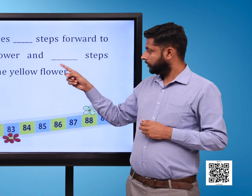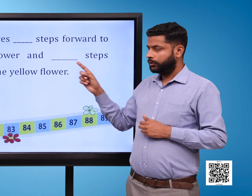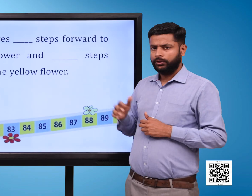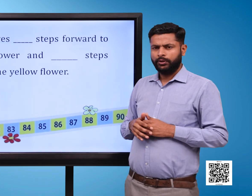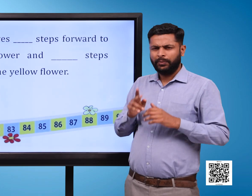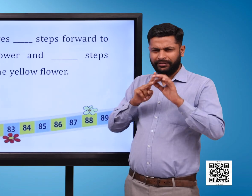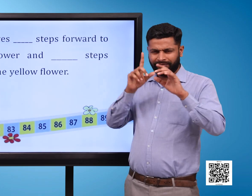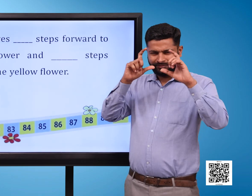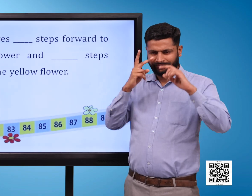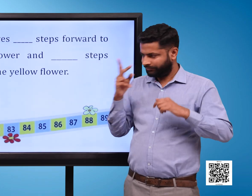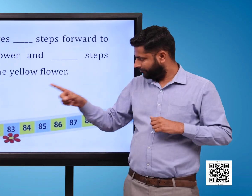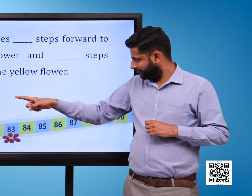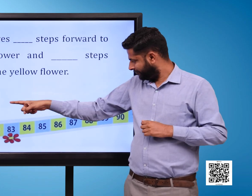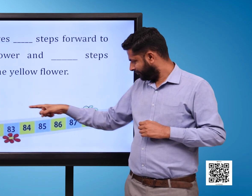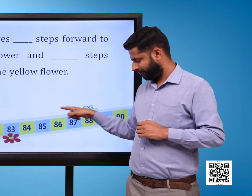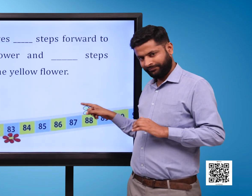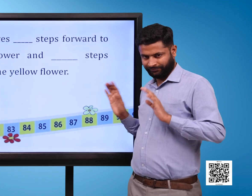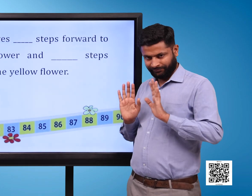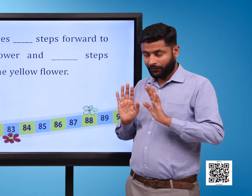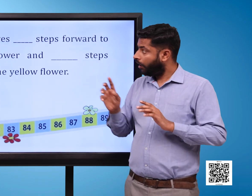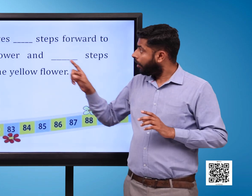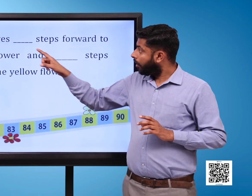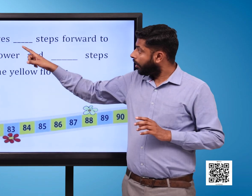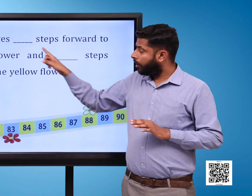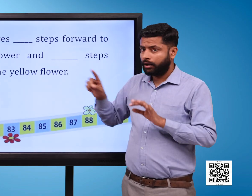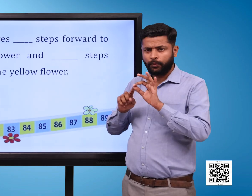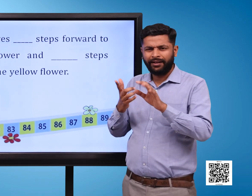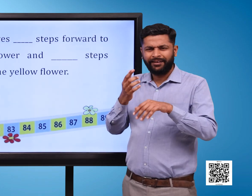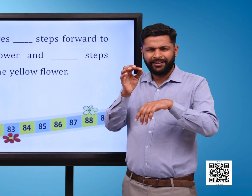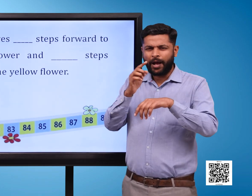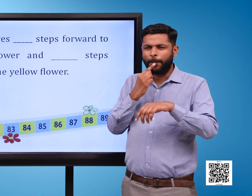The honeybee moves blank steps forward to reach the red flower